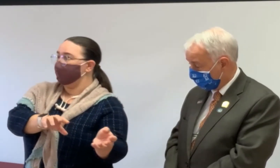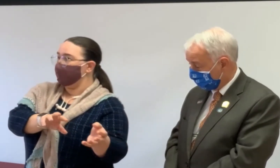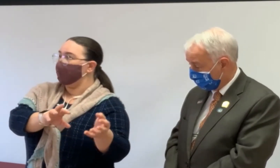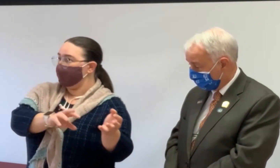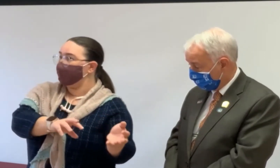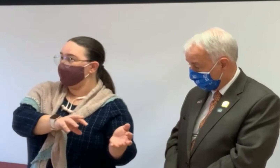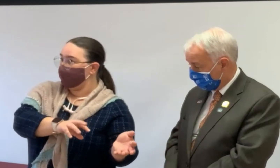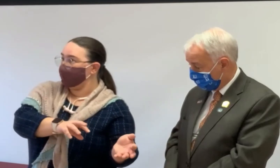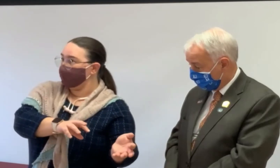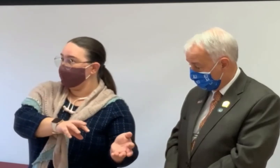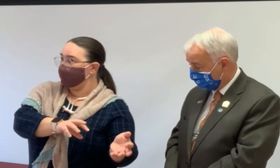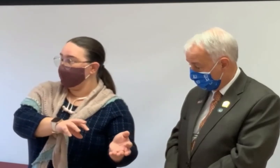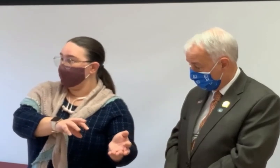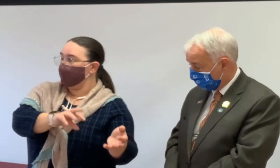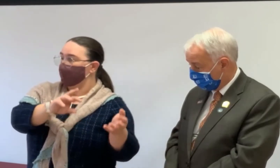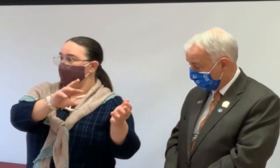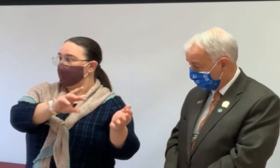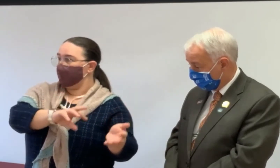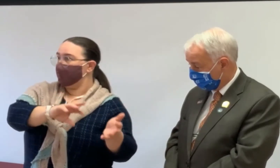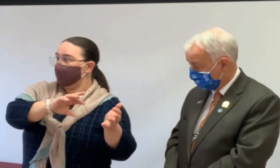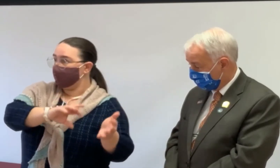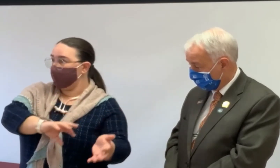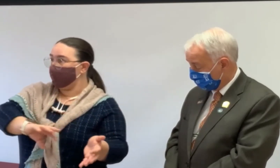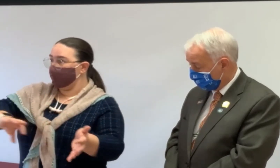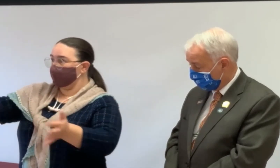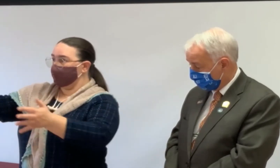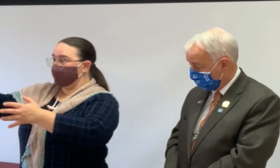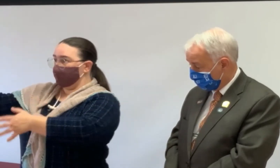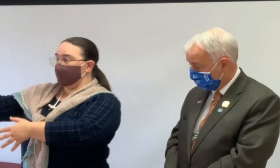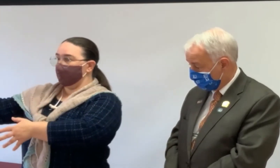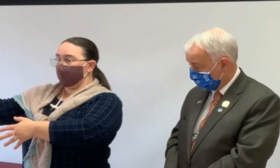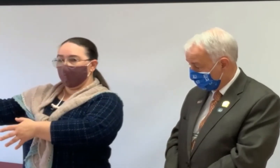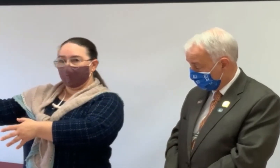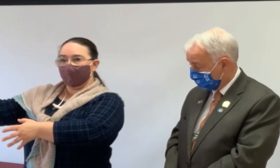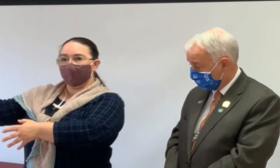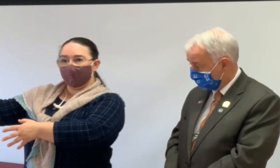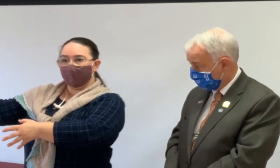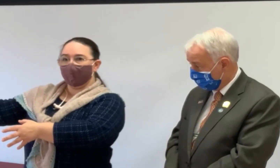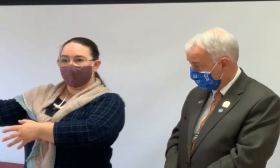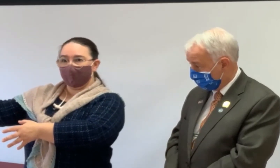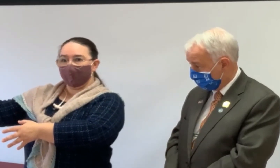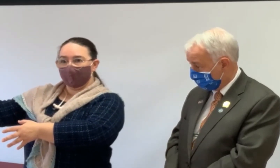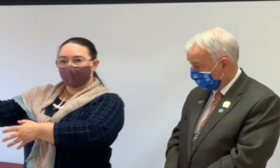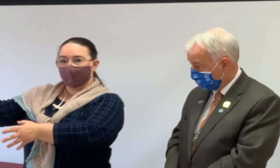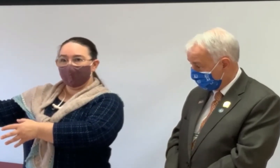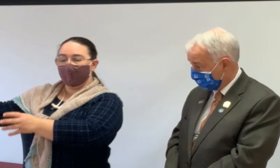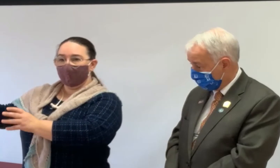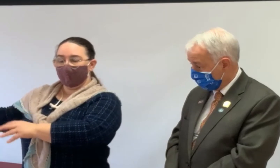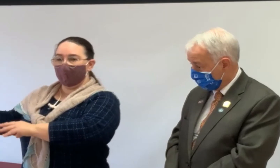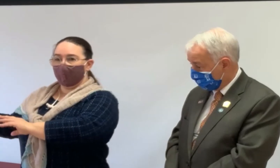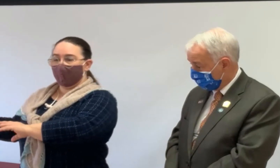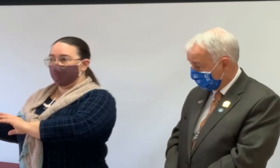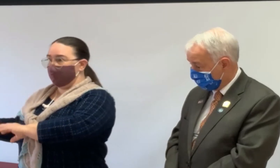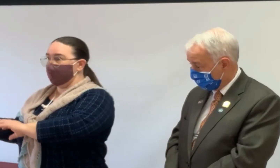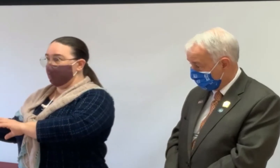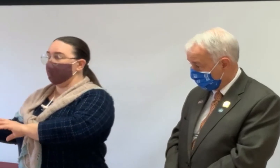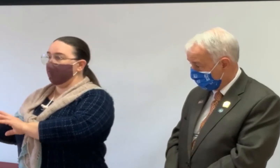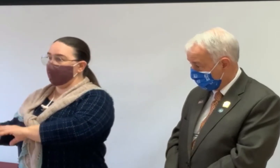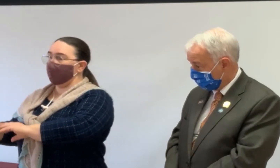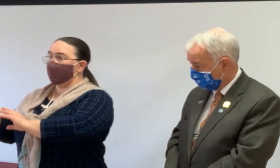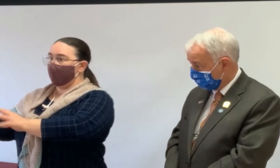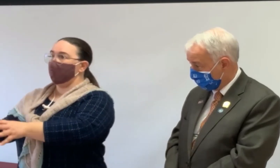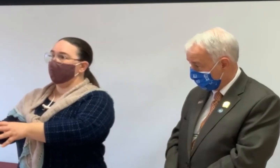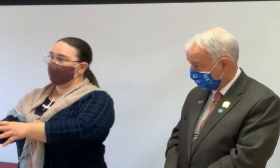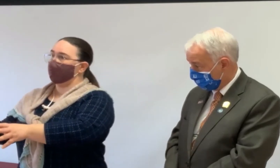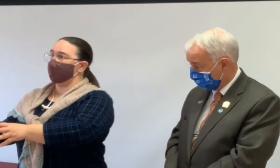property for a hundred thousand, sell the property for $300,000, pay as you sell